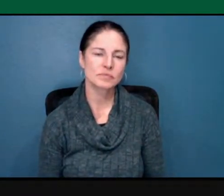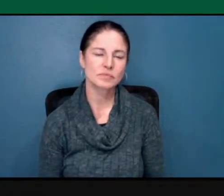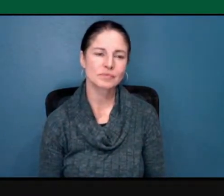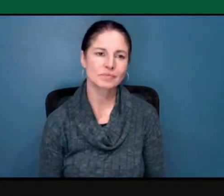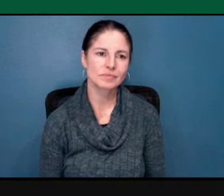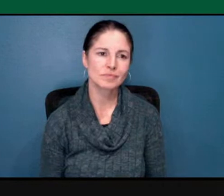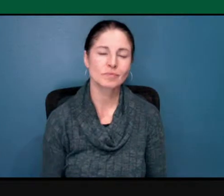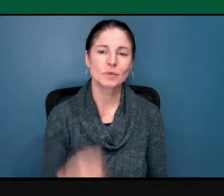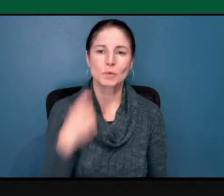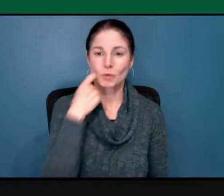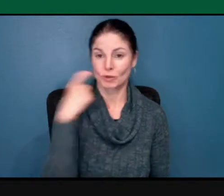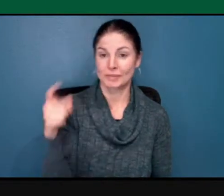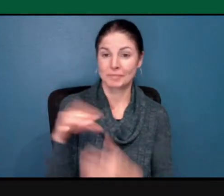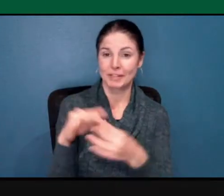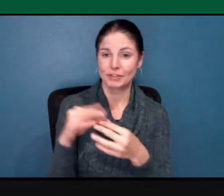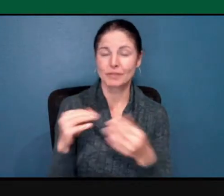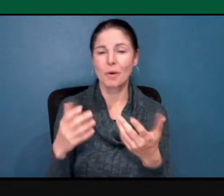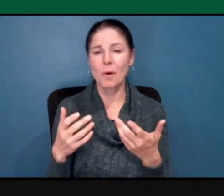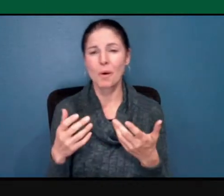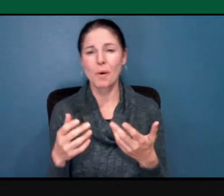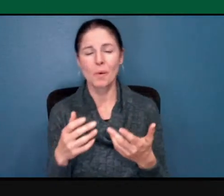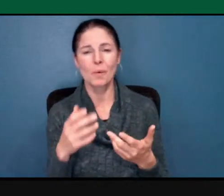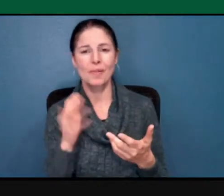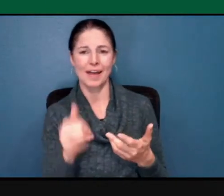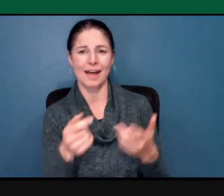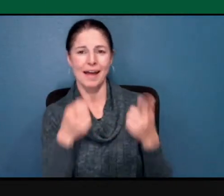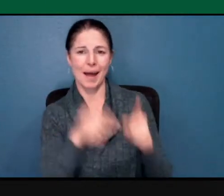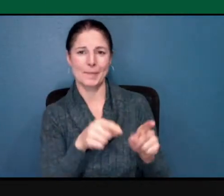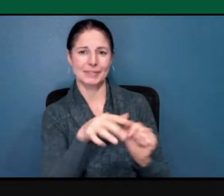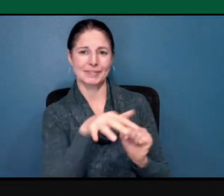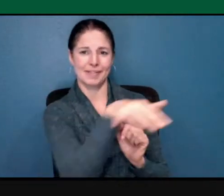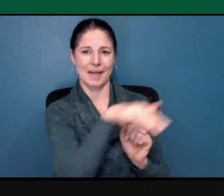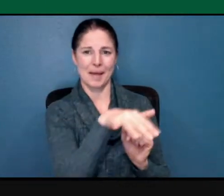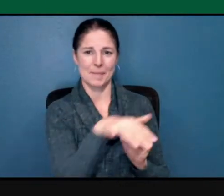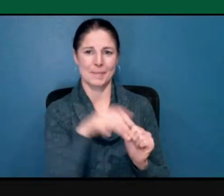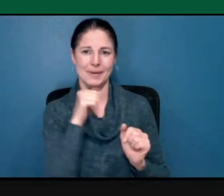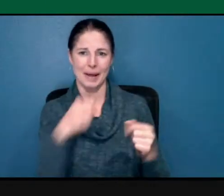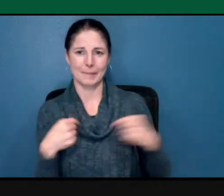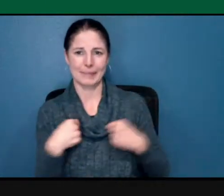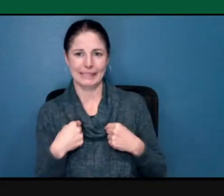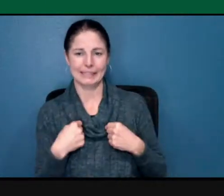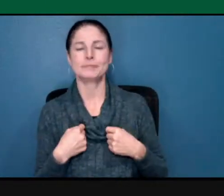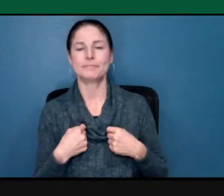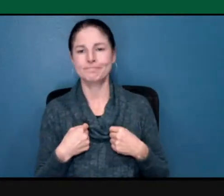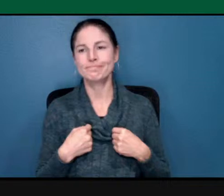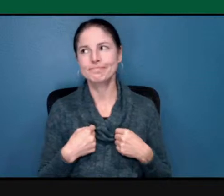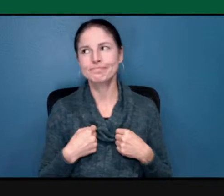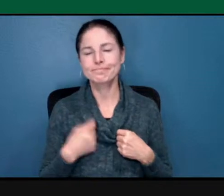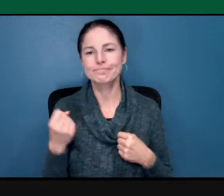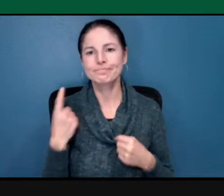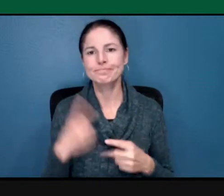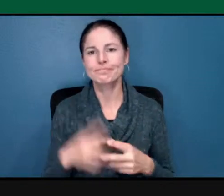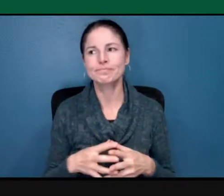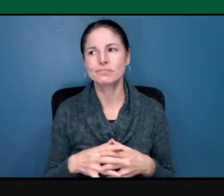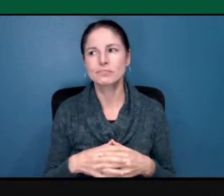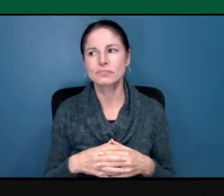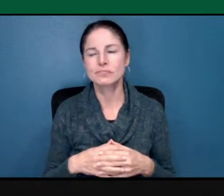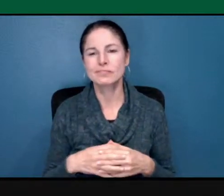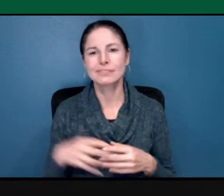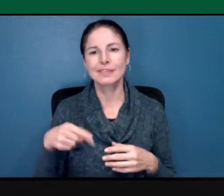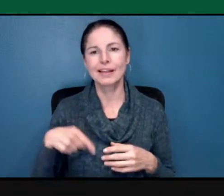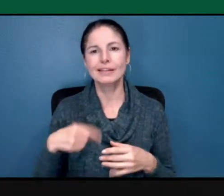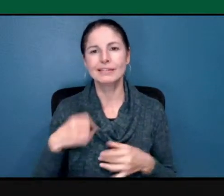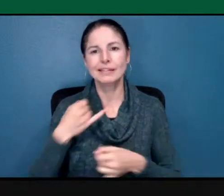affect me. And that's what we've kind of been talking about on this panel. And I think sometimes on this campus, it feels a little siloed with